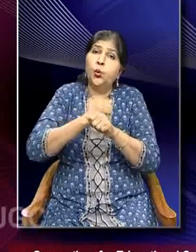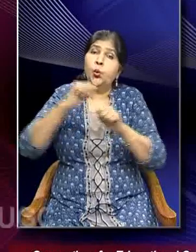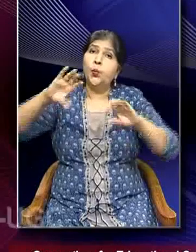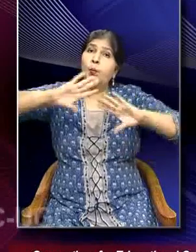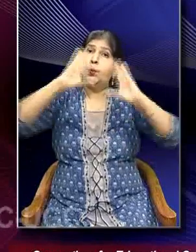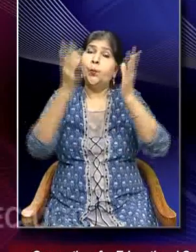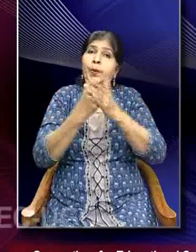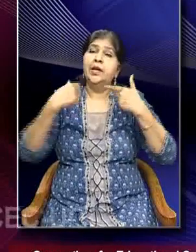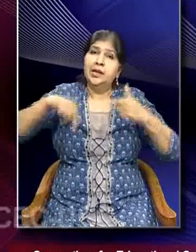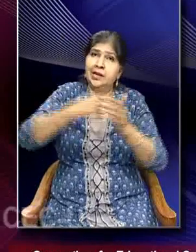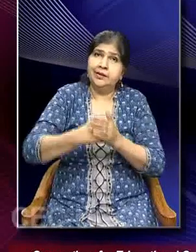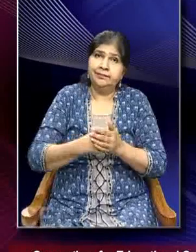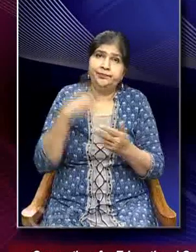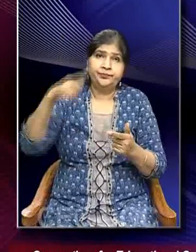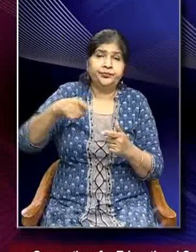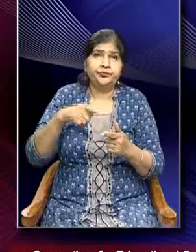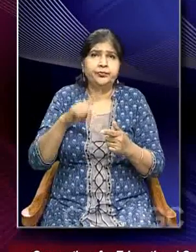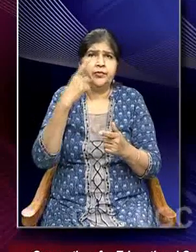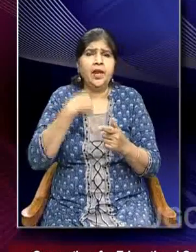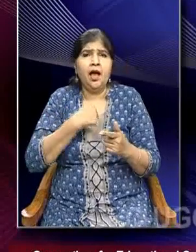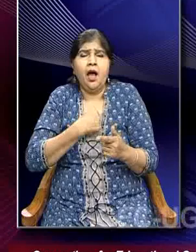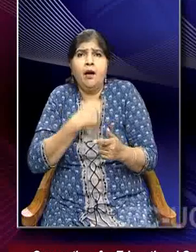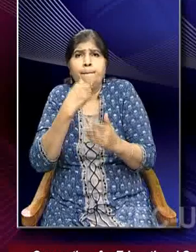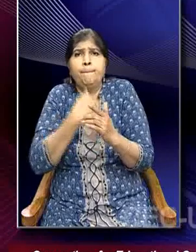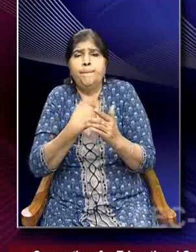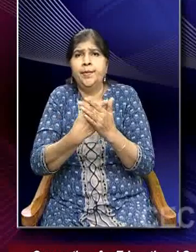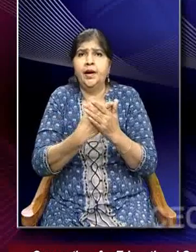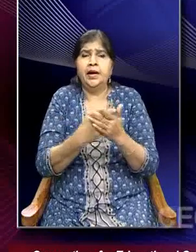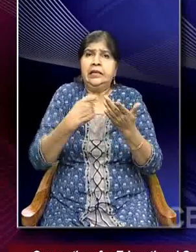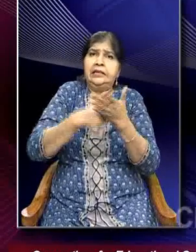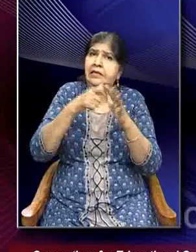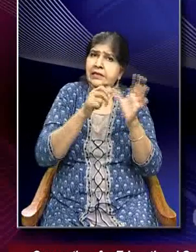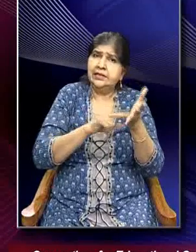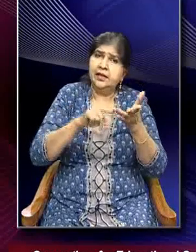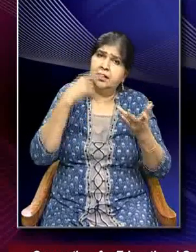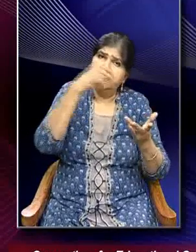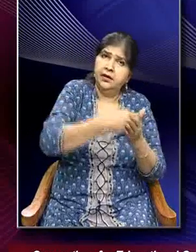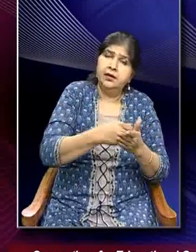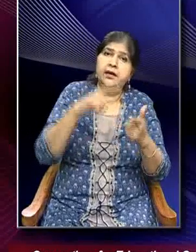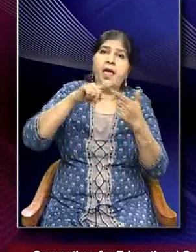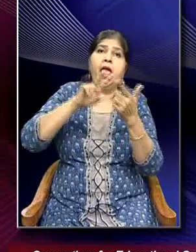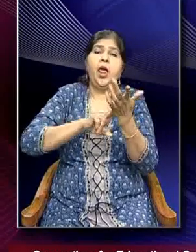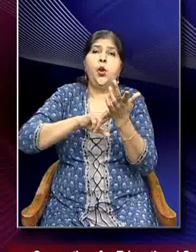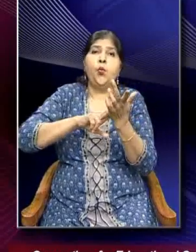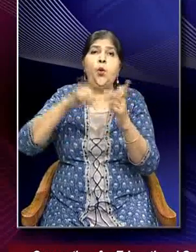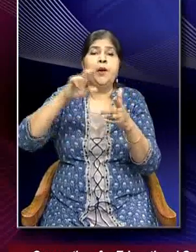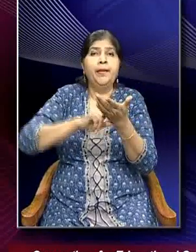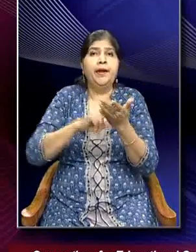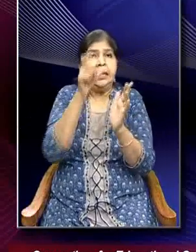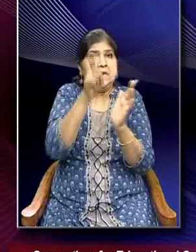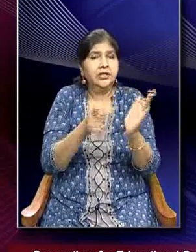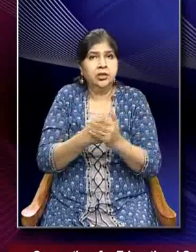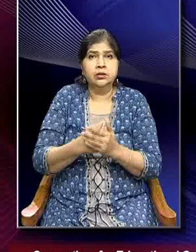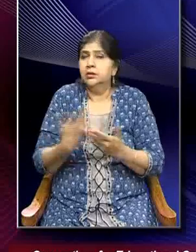relations, because of primacy of realism, environmental issues issues did not get adequate